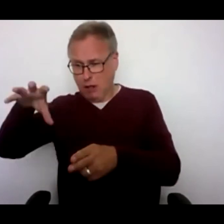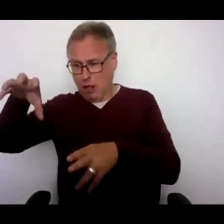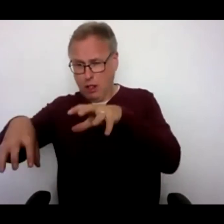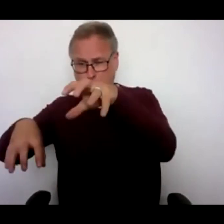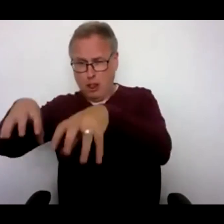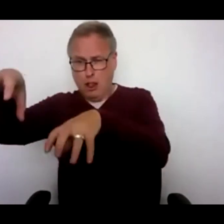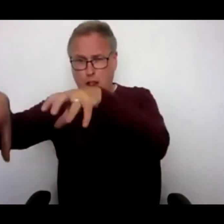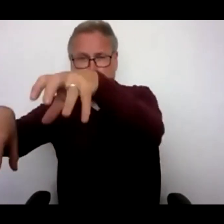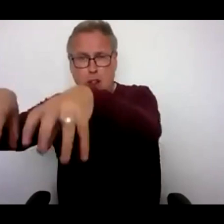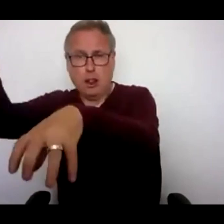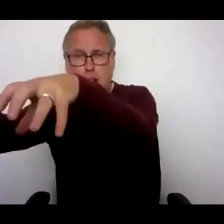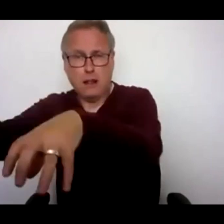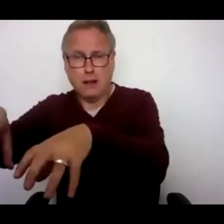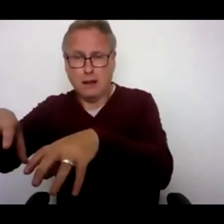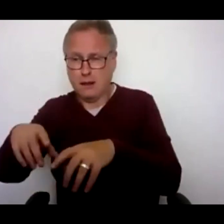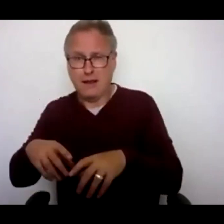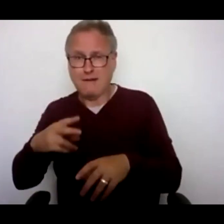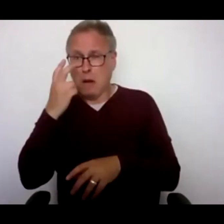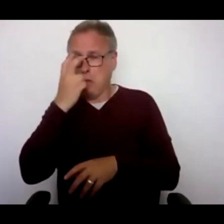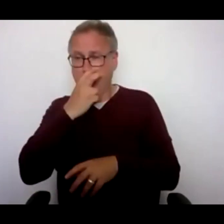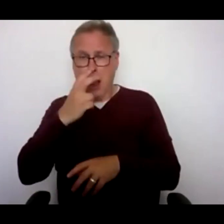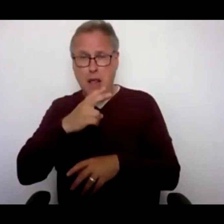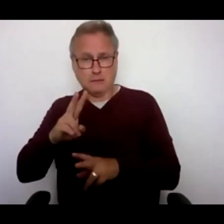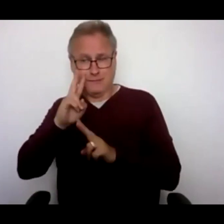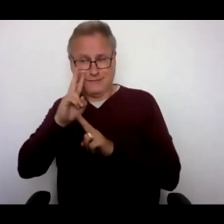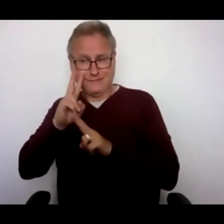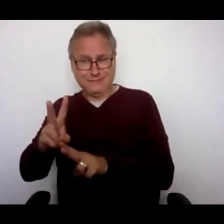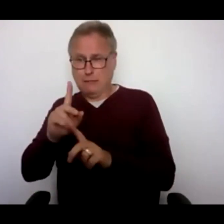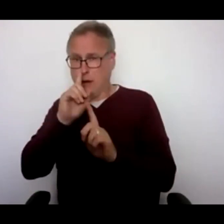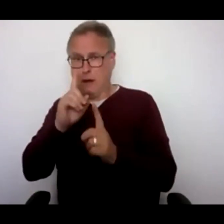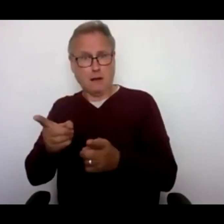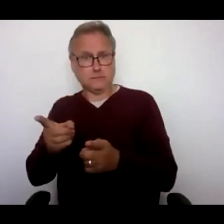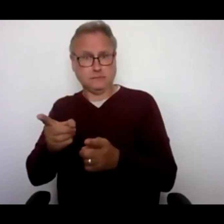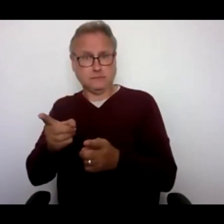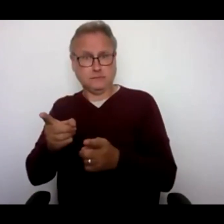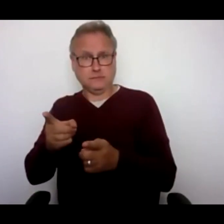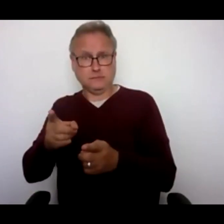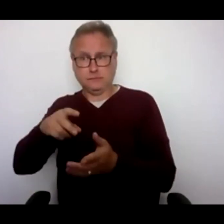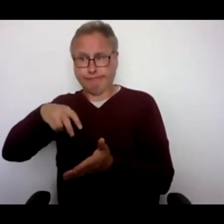And people who are blind or partially sighted can't use a wheelchair.